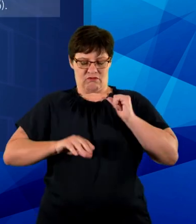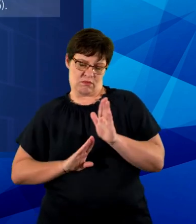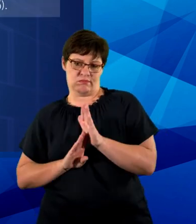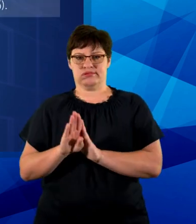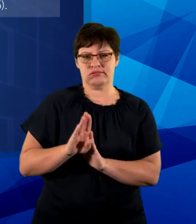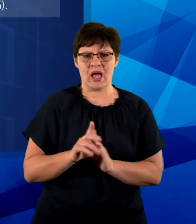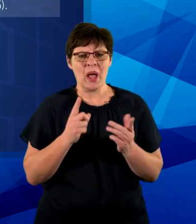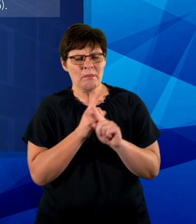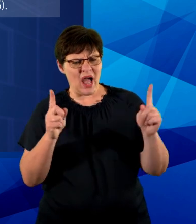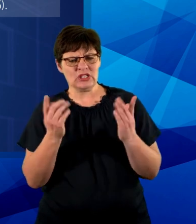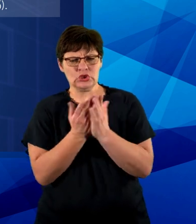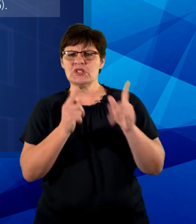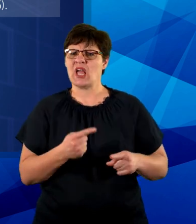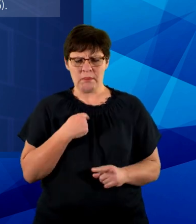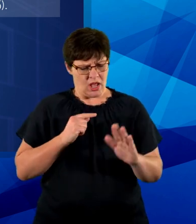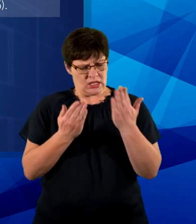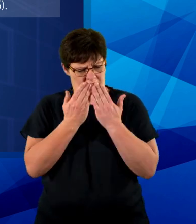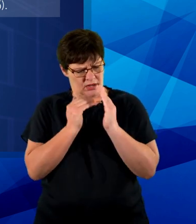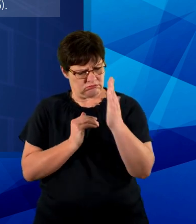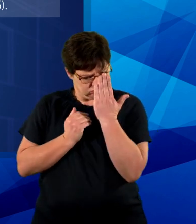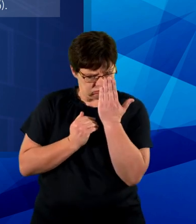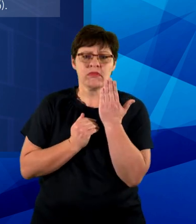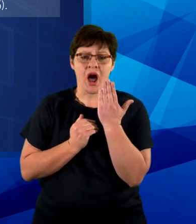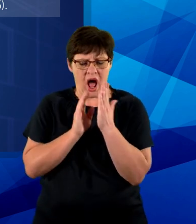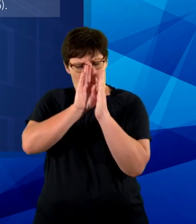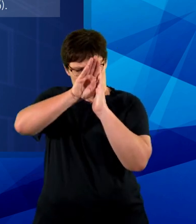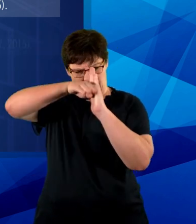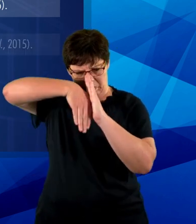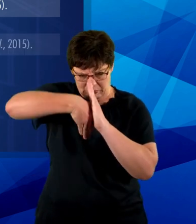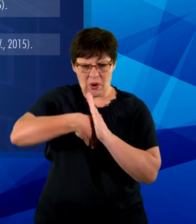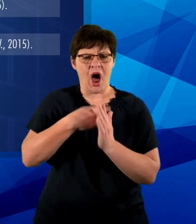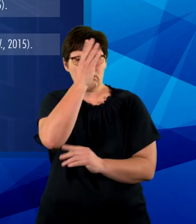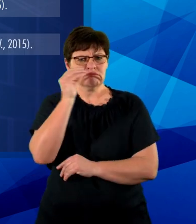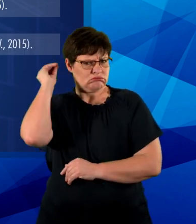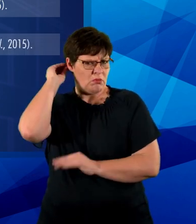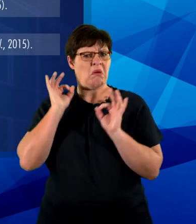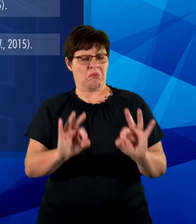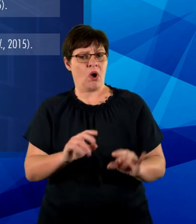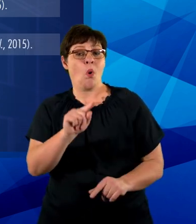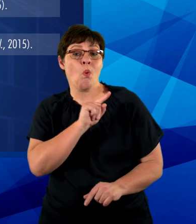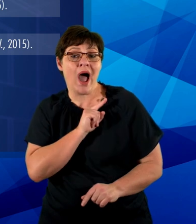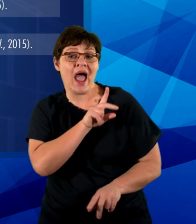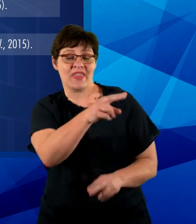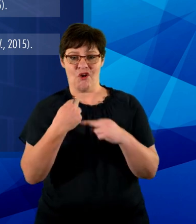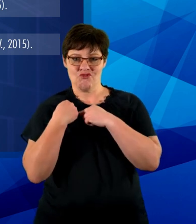claim that they can remember facts well after studying through the night. This might be due to their reliance on short-term memory.